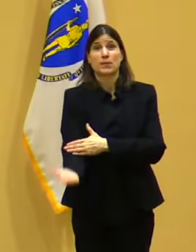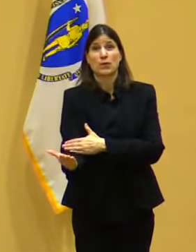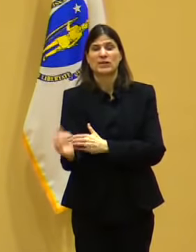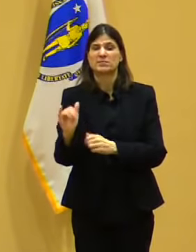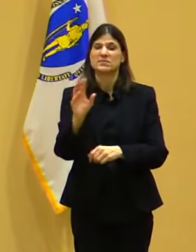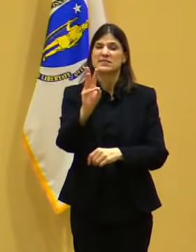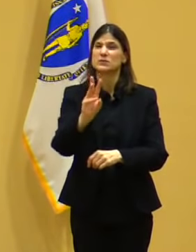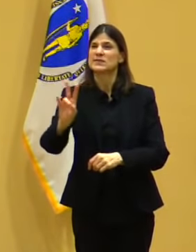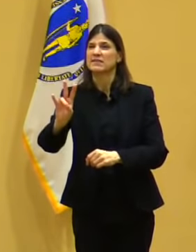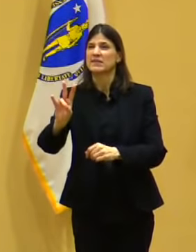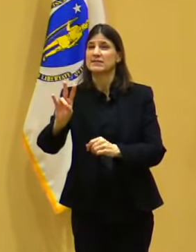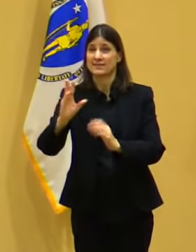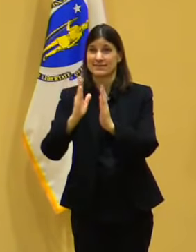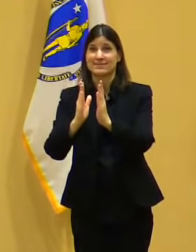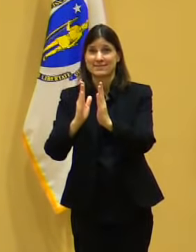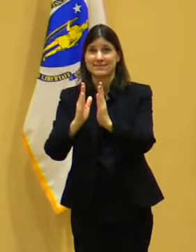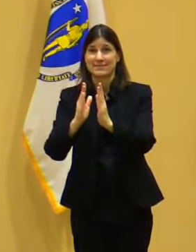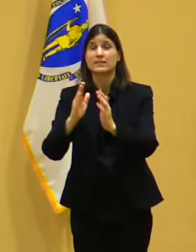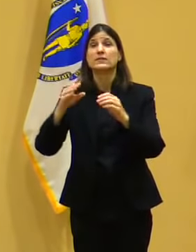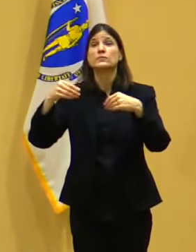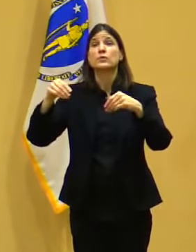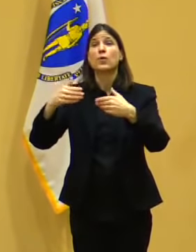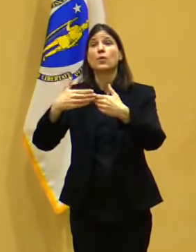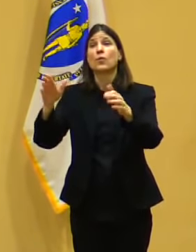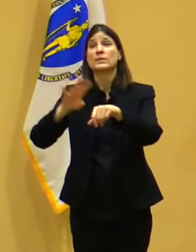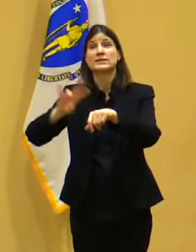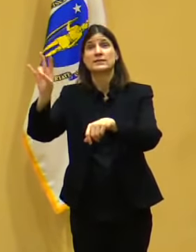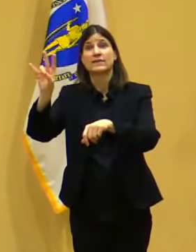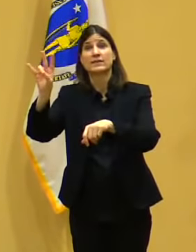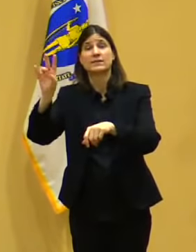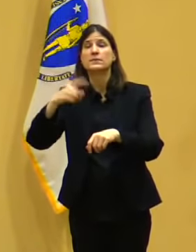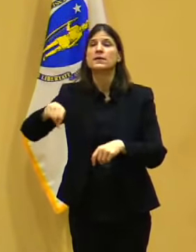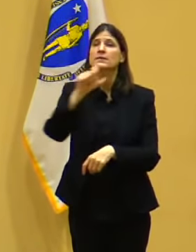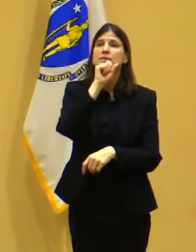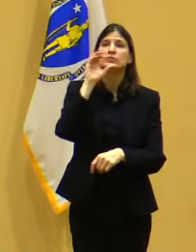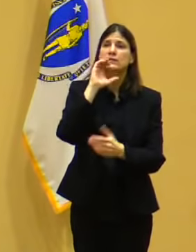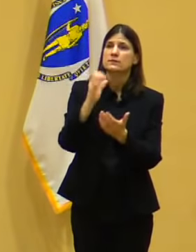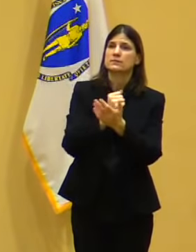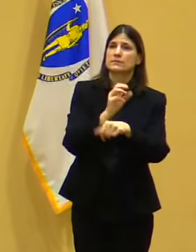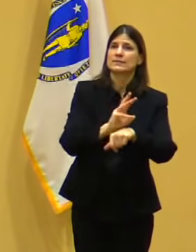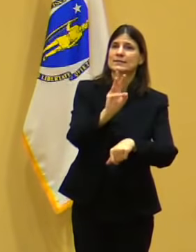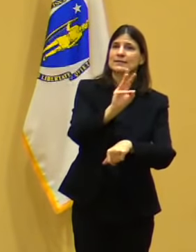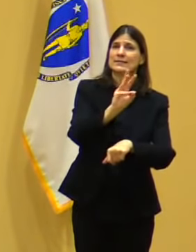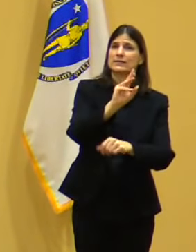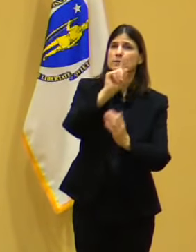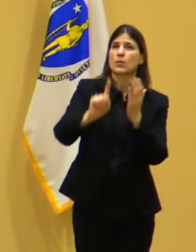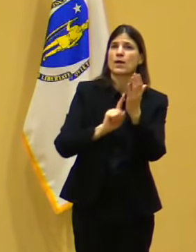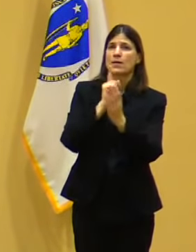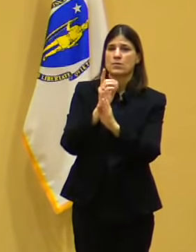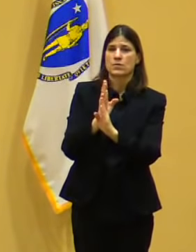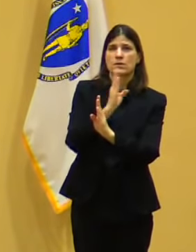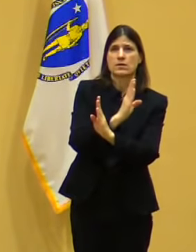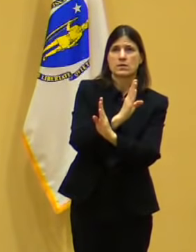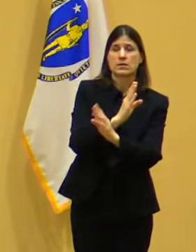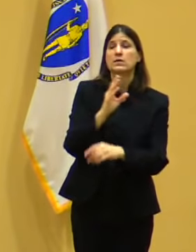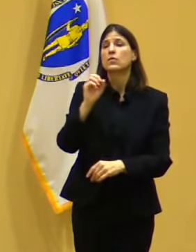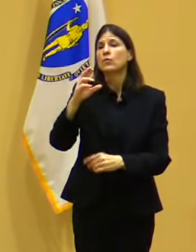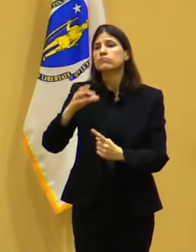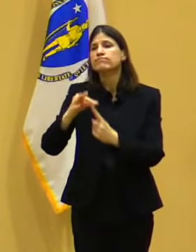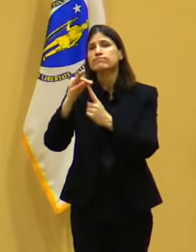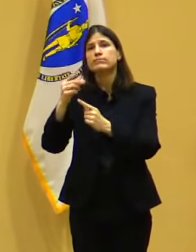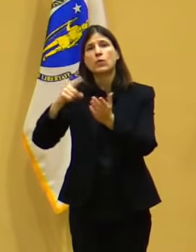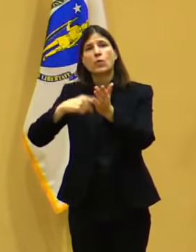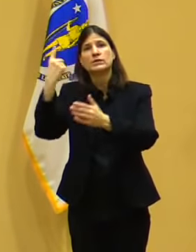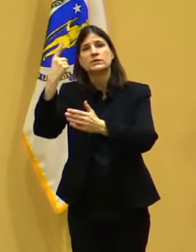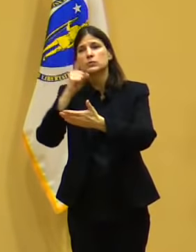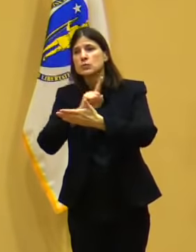of those institutions have kept that over 75 day in place ever since. And the reason they did it